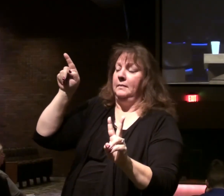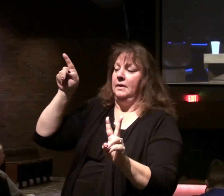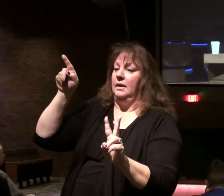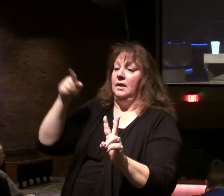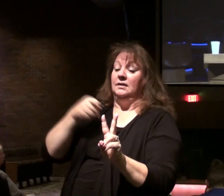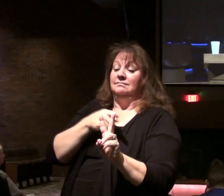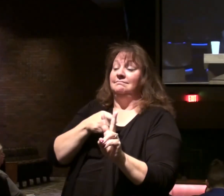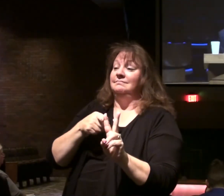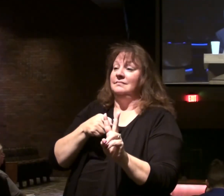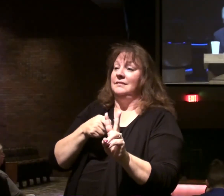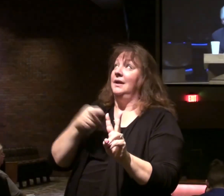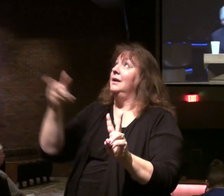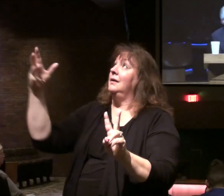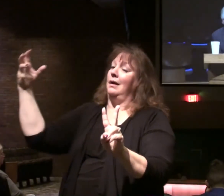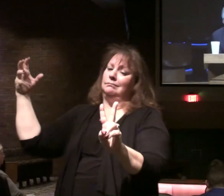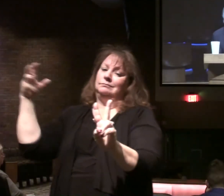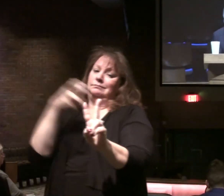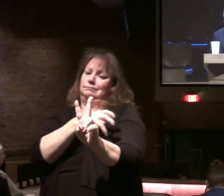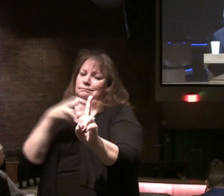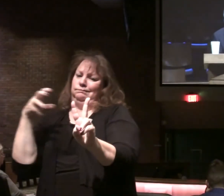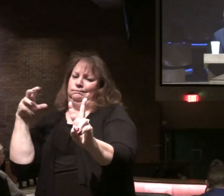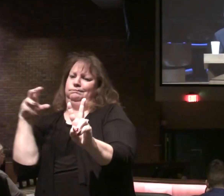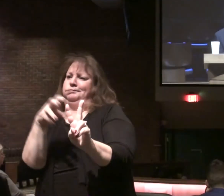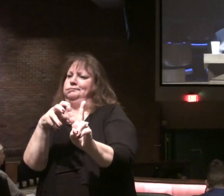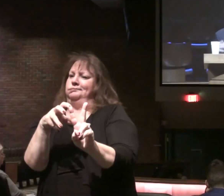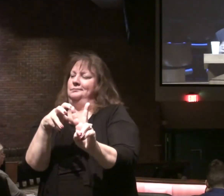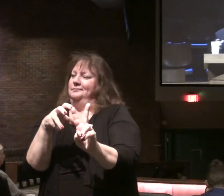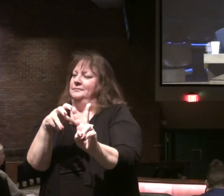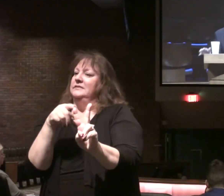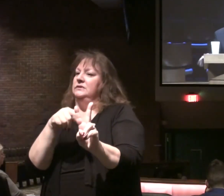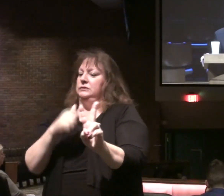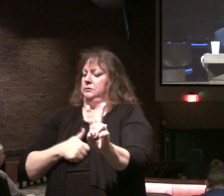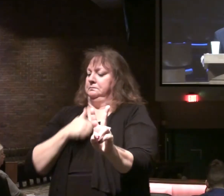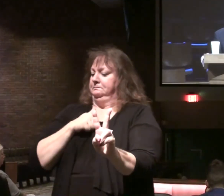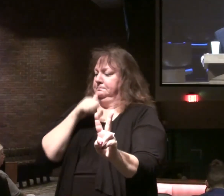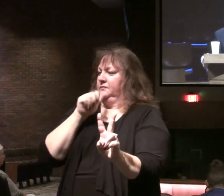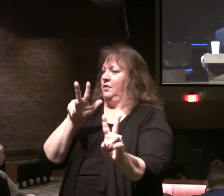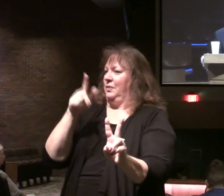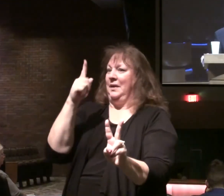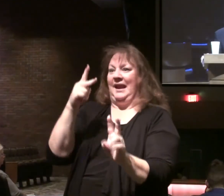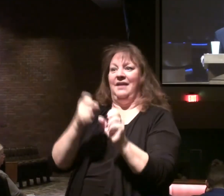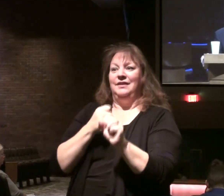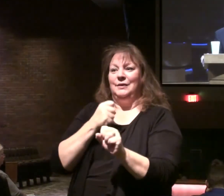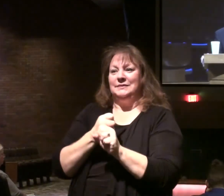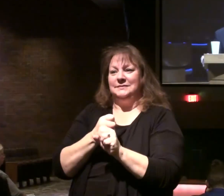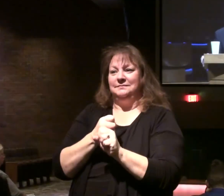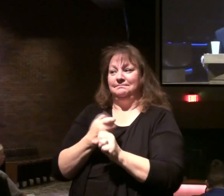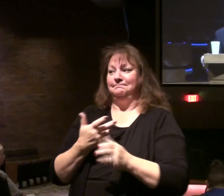And they are empowered by him. So that's why they'll survive. For three and a half years.